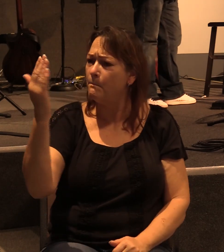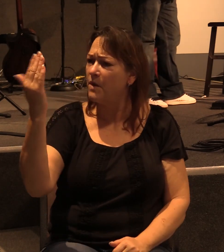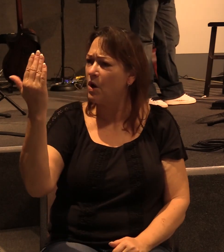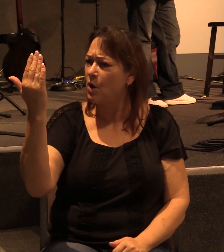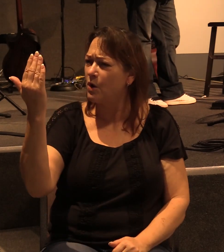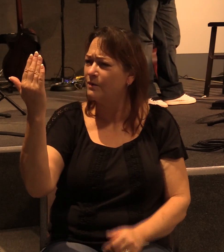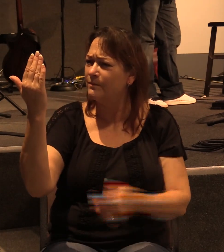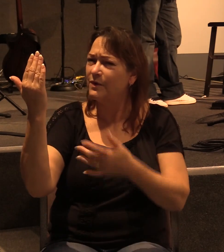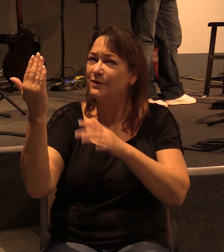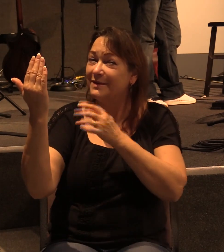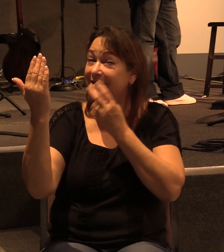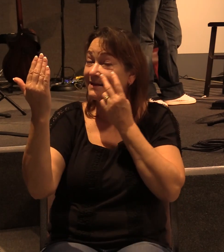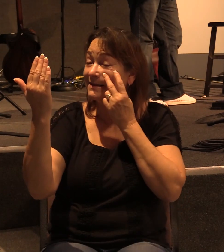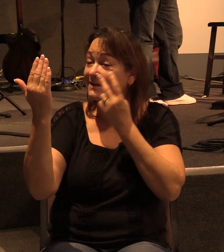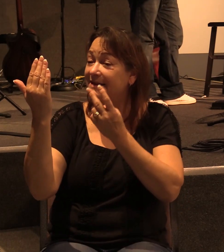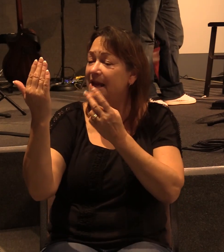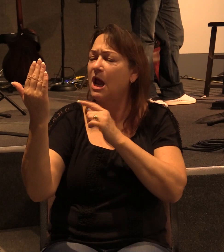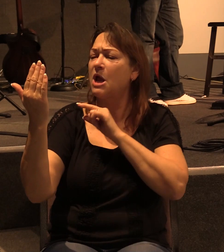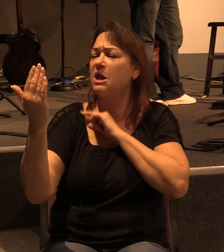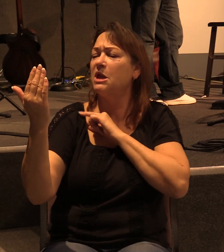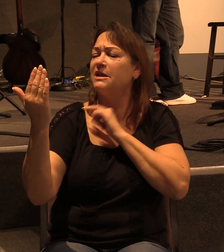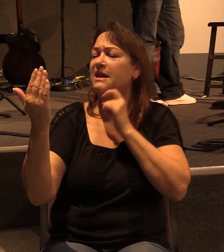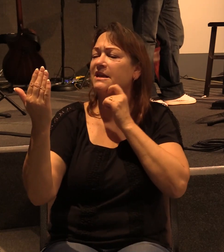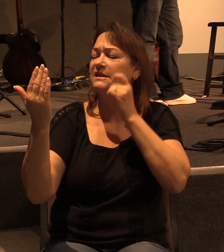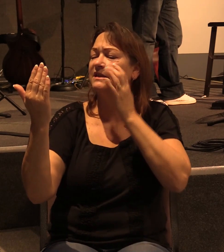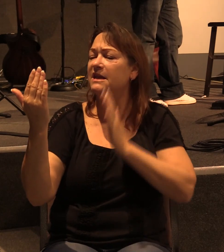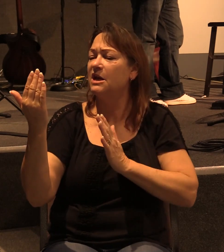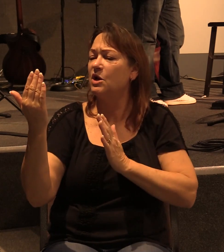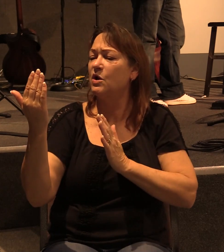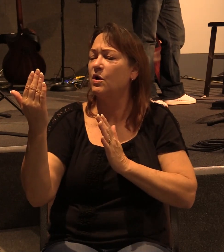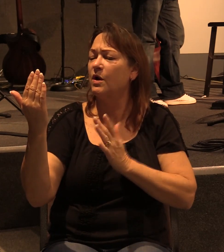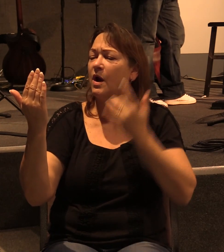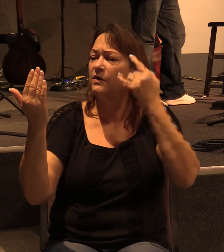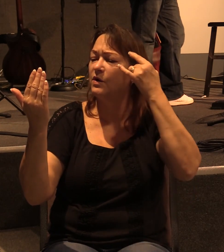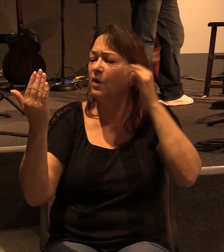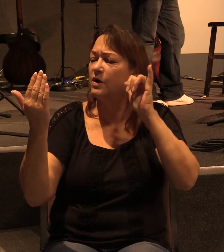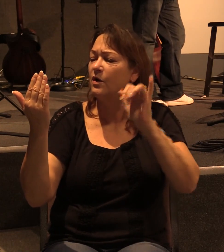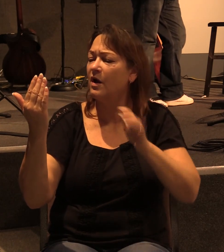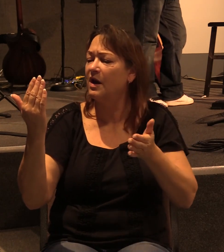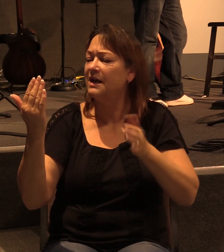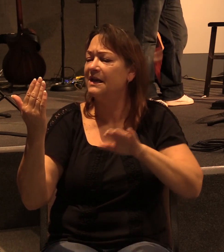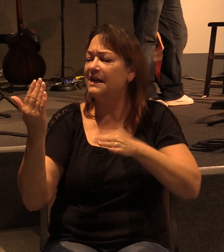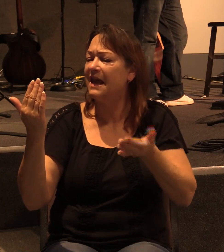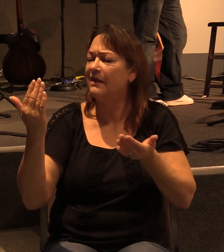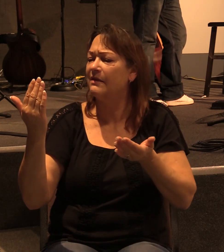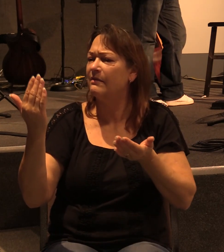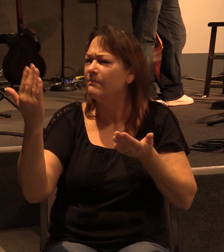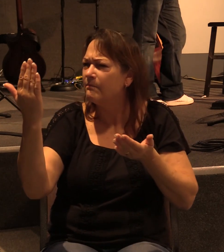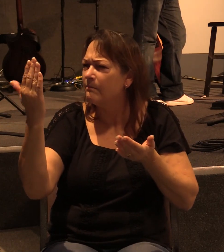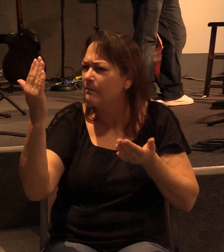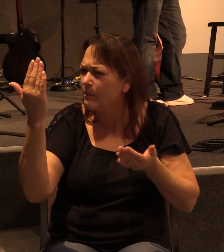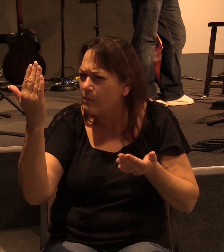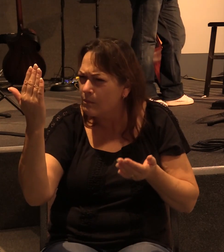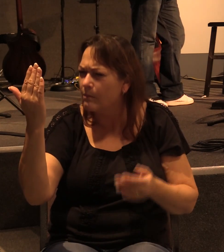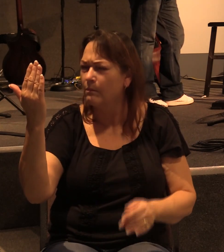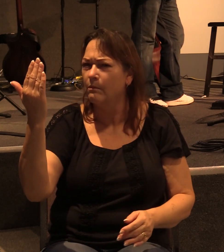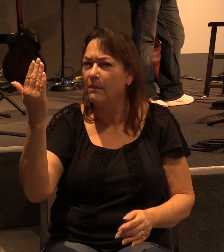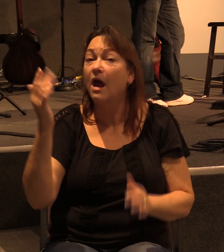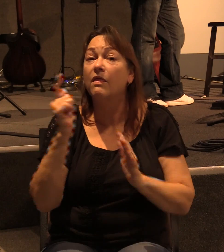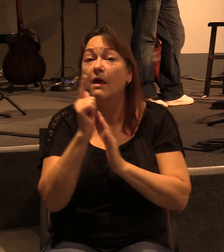into it and the reflection you see is a guilty sinner sentenced to eternal death. That's what the law is.